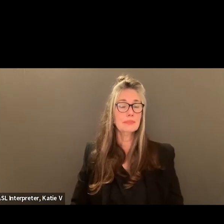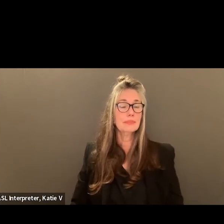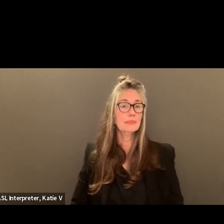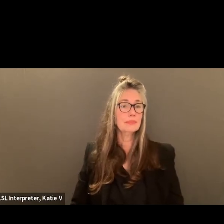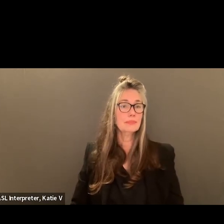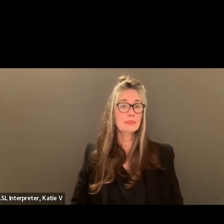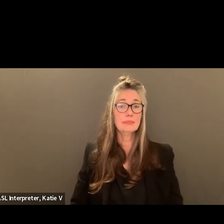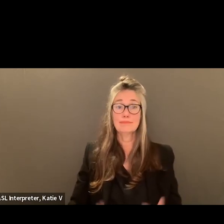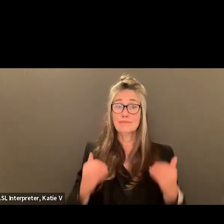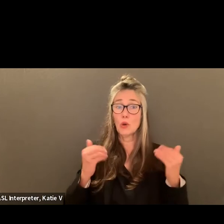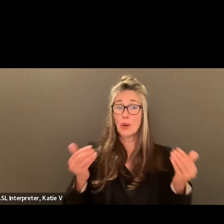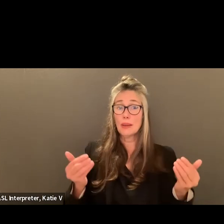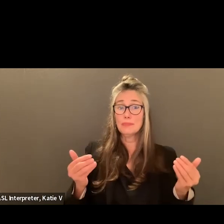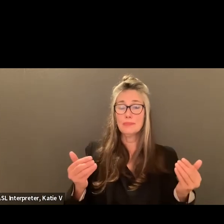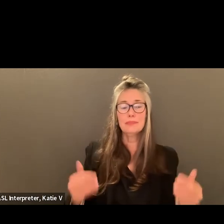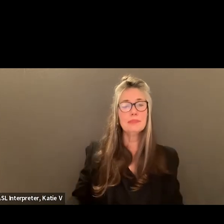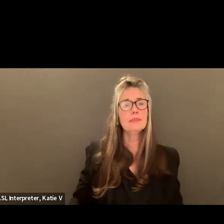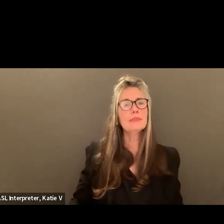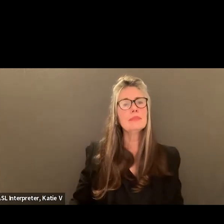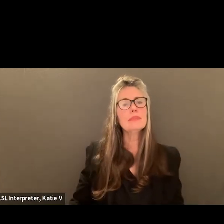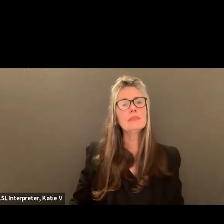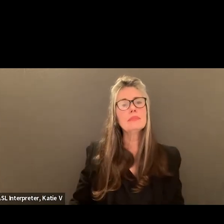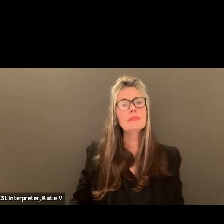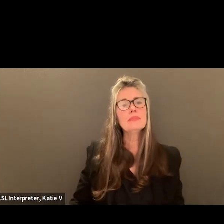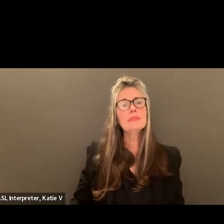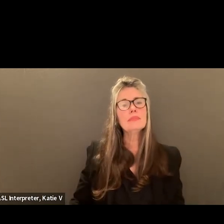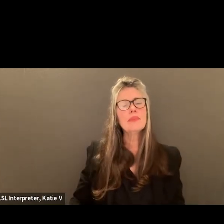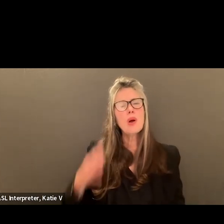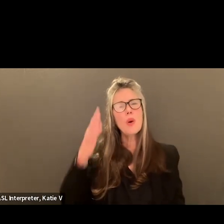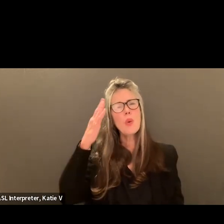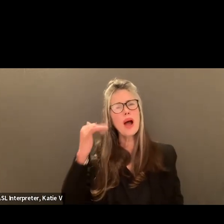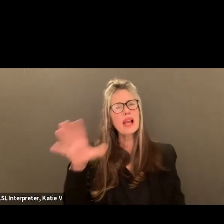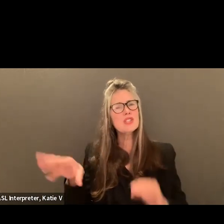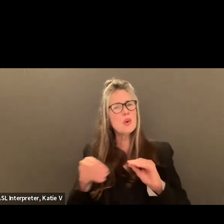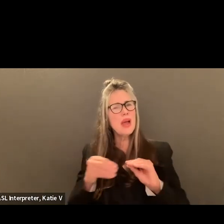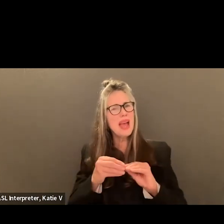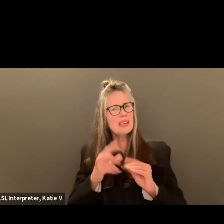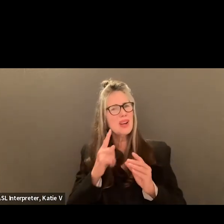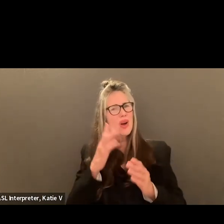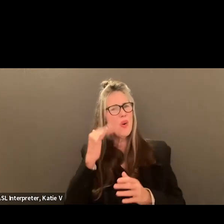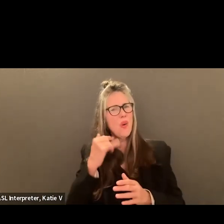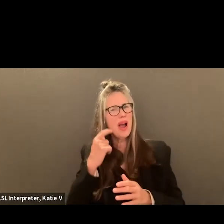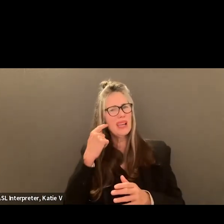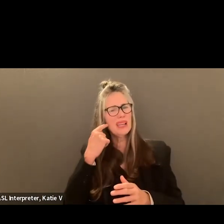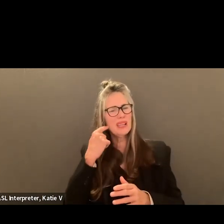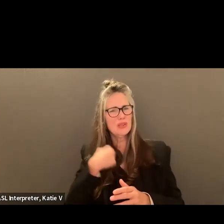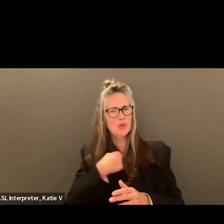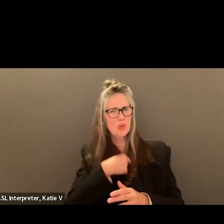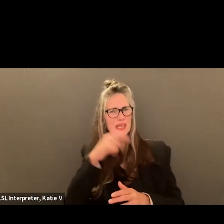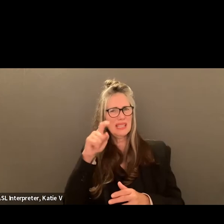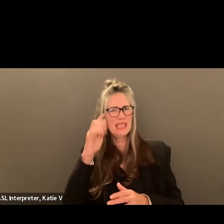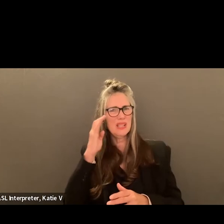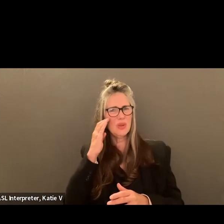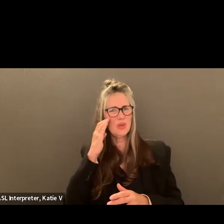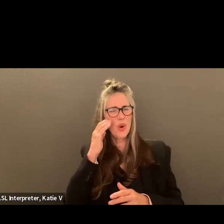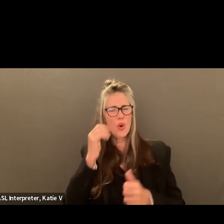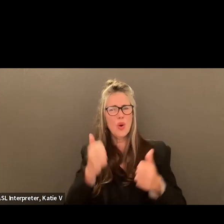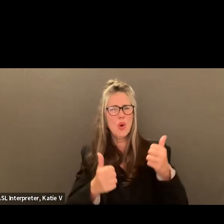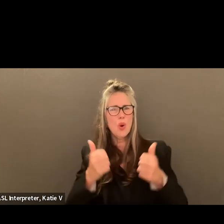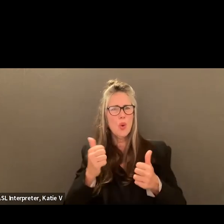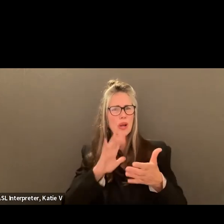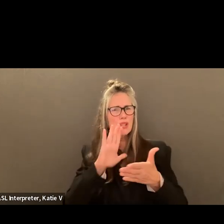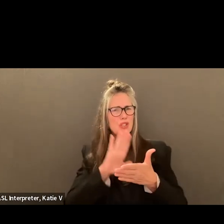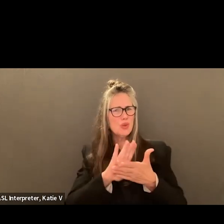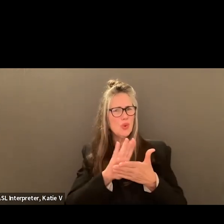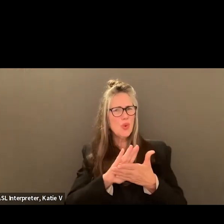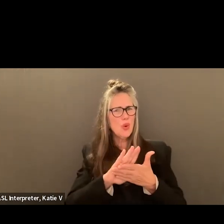Any... Go ahead. And what was the thinking behind, why do we need to know if, what schools their